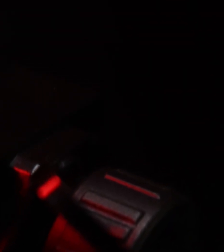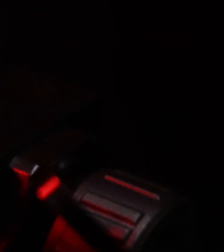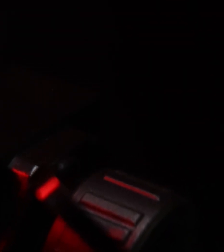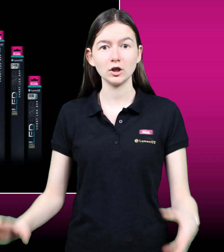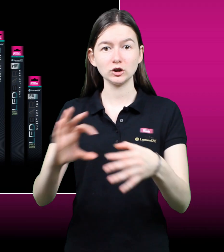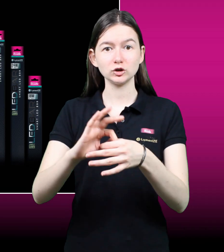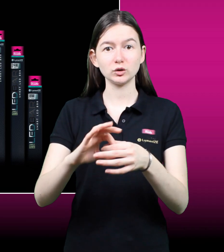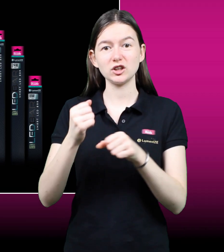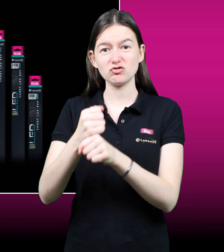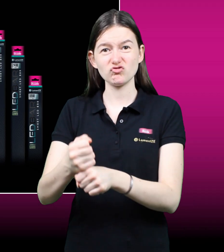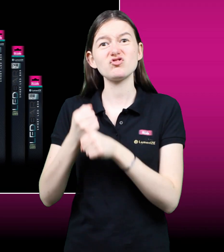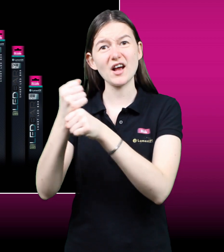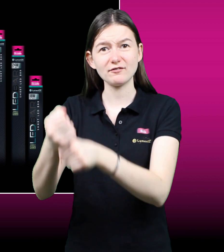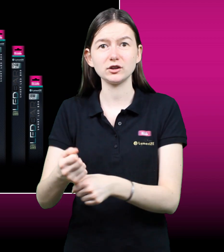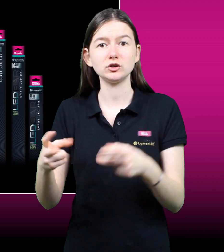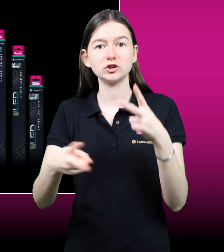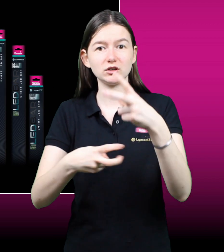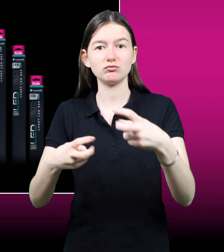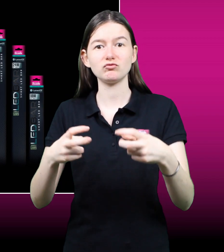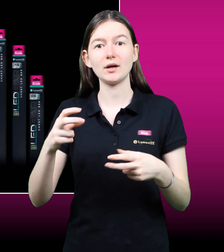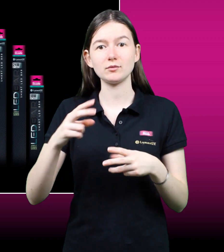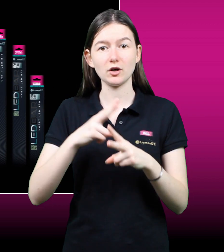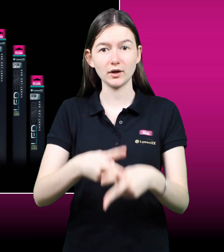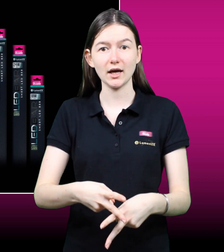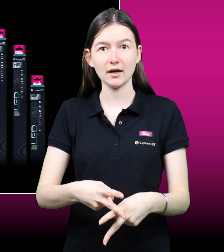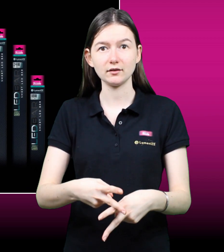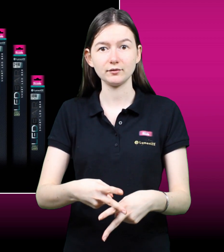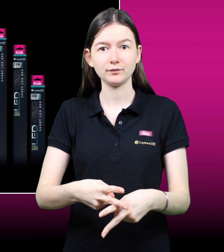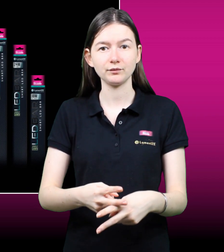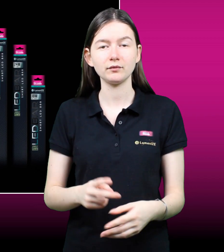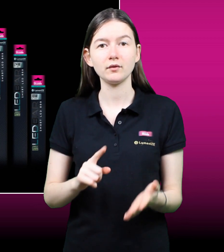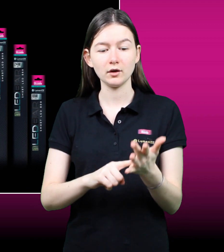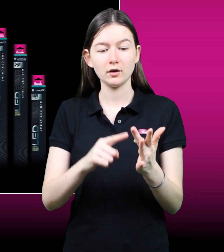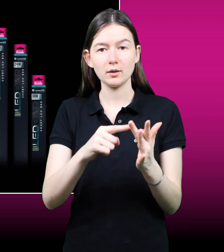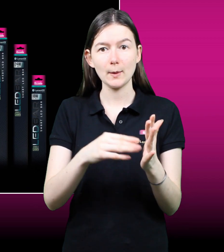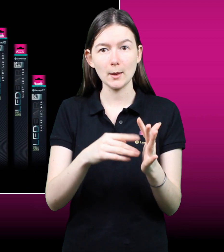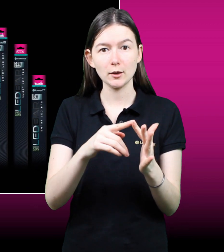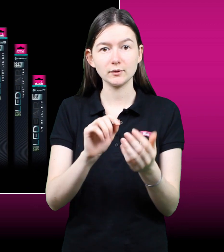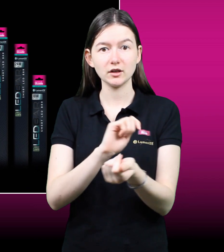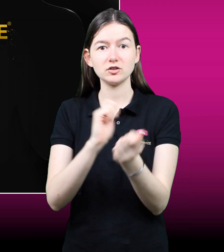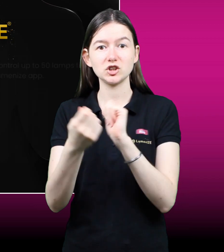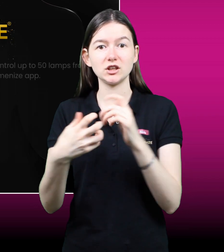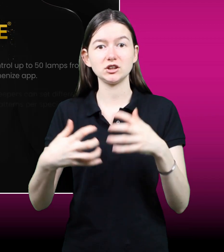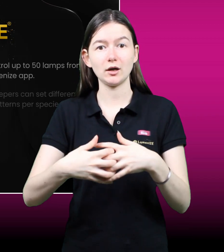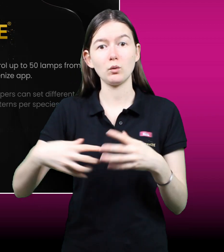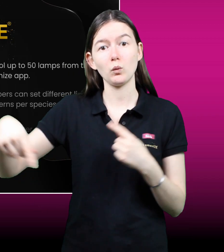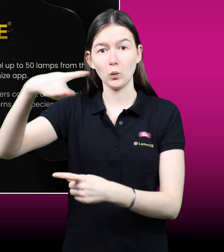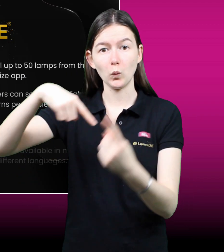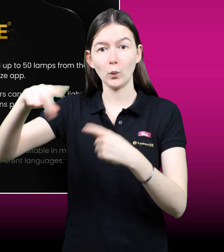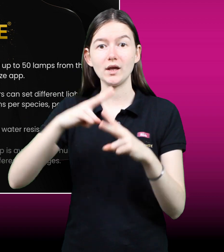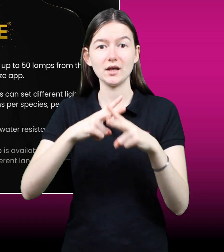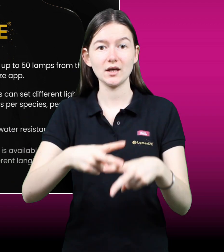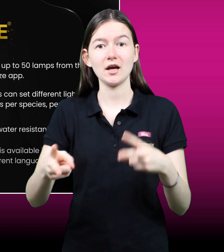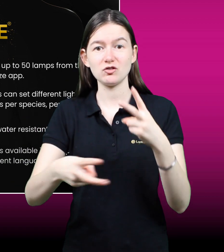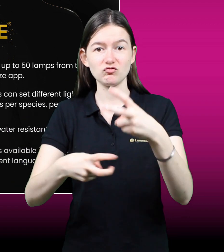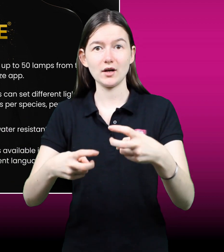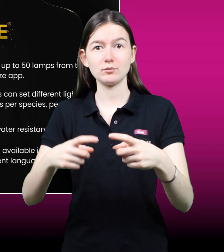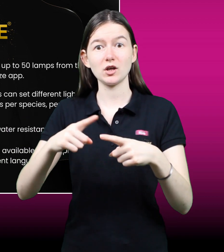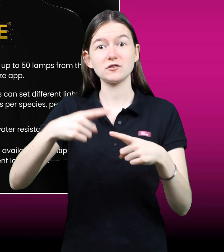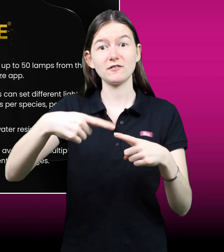Join the revolution in reptile care. Luminize is changing the way that we care for our reptiles forever. You